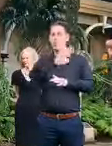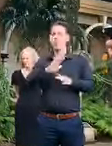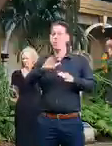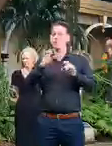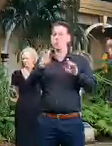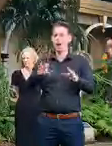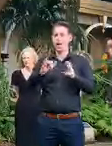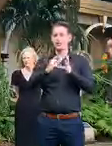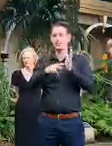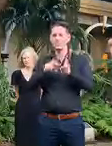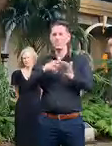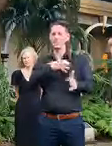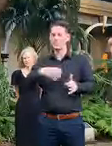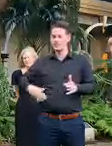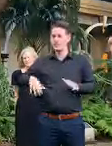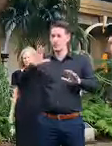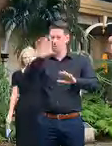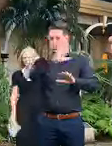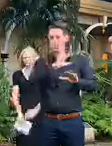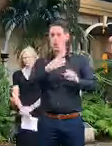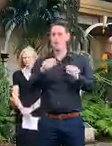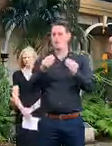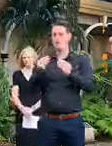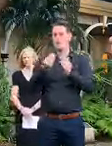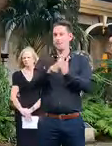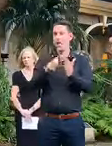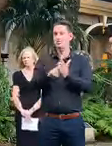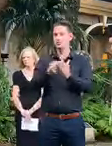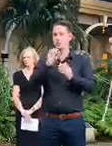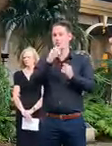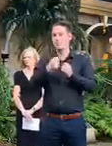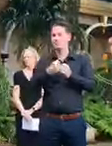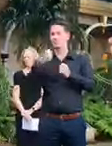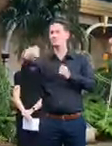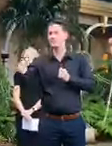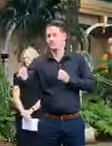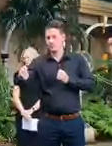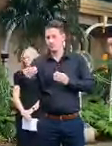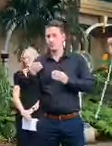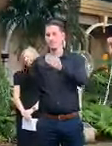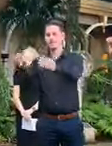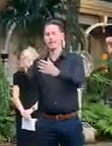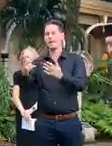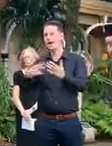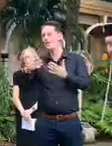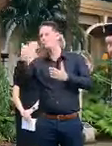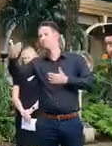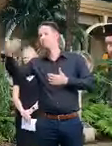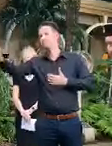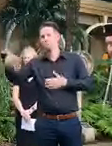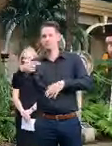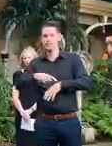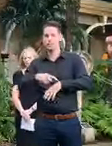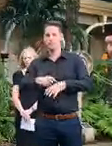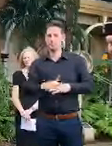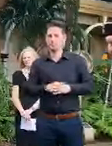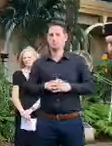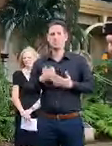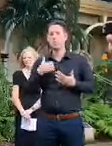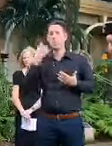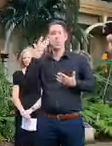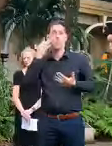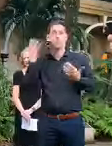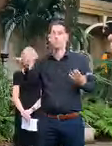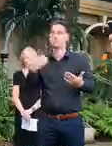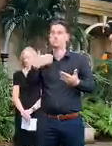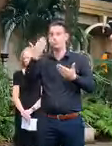first ministers that budgets would be pushed back to another time in the year i don't have an exact